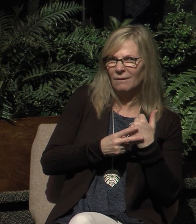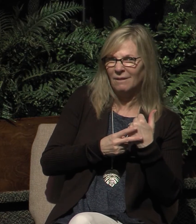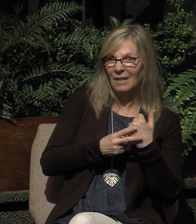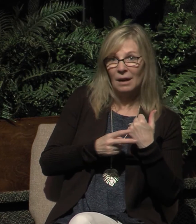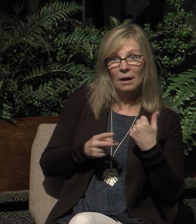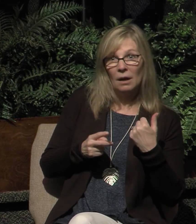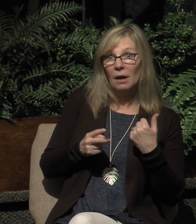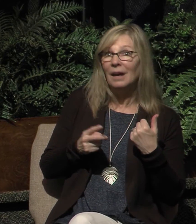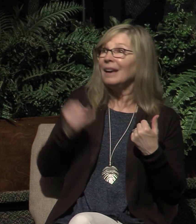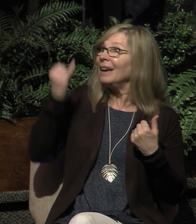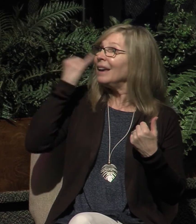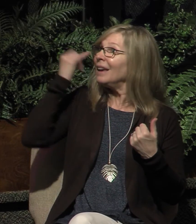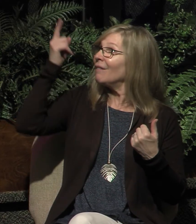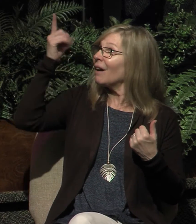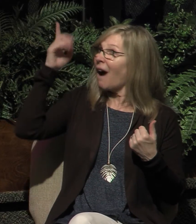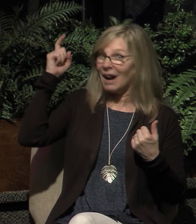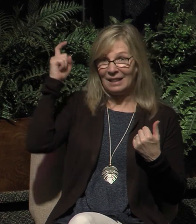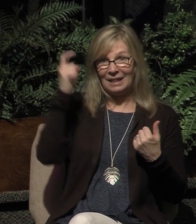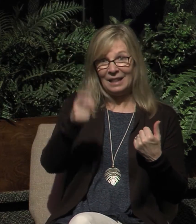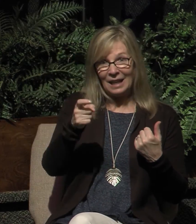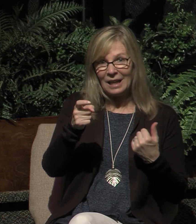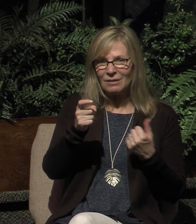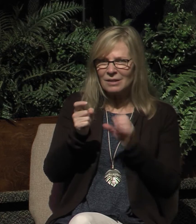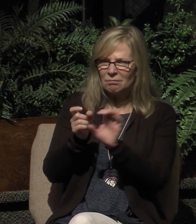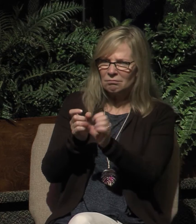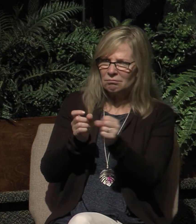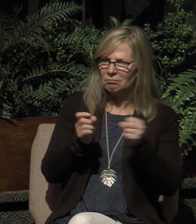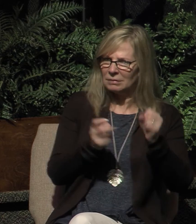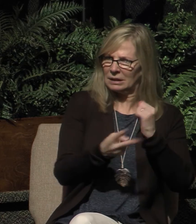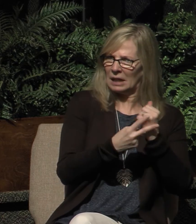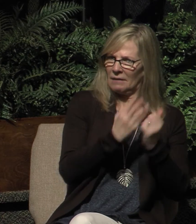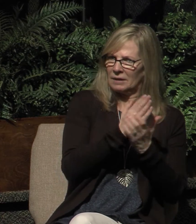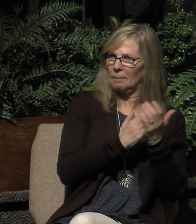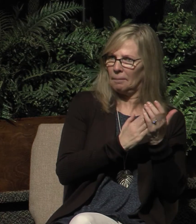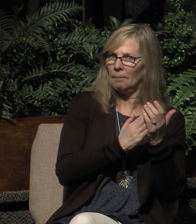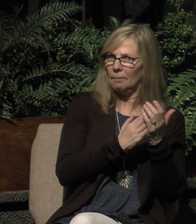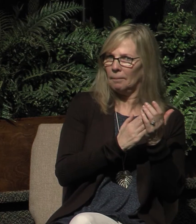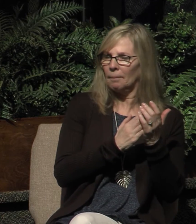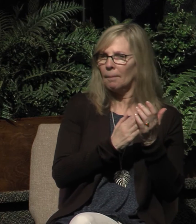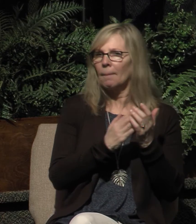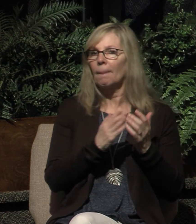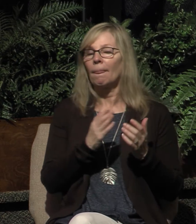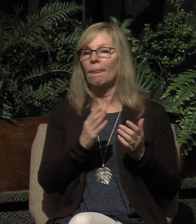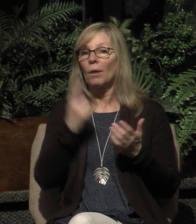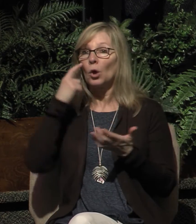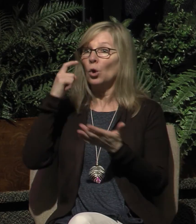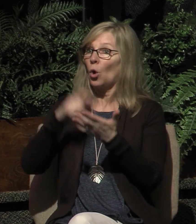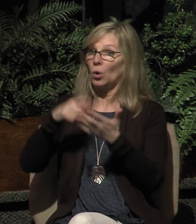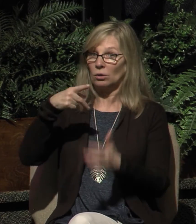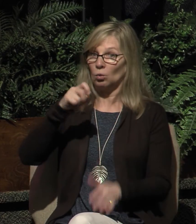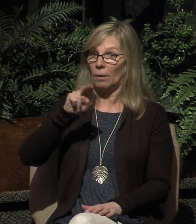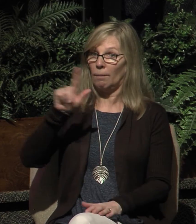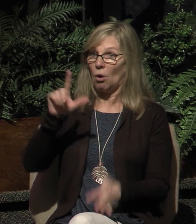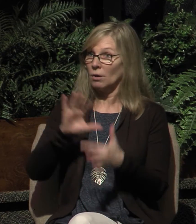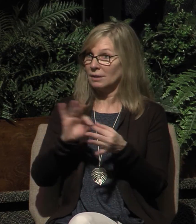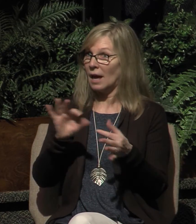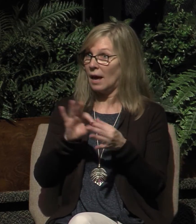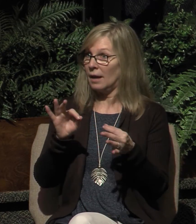prosper so that no collections be made when I come. Now notice what the Apostle Paul said concerning giving. First of all,